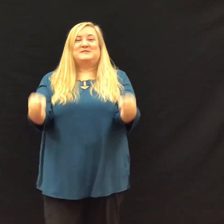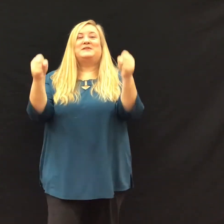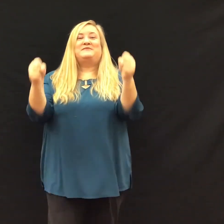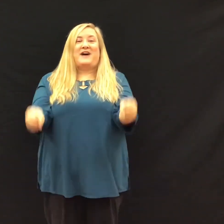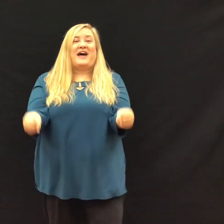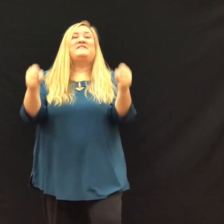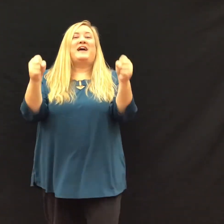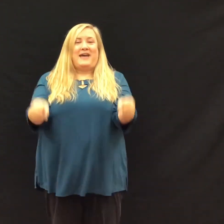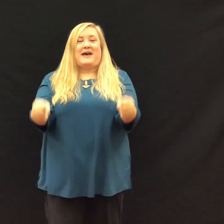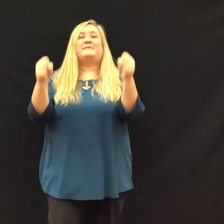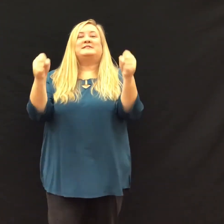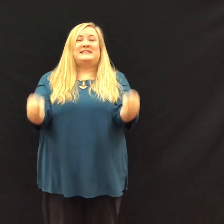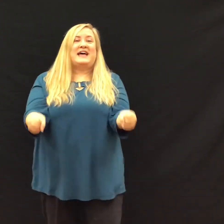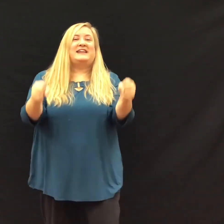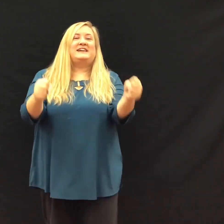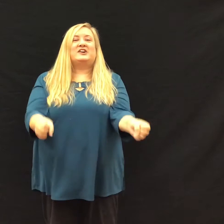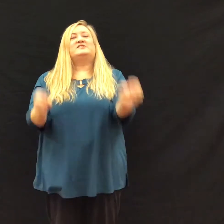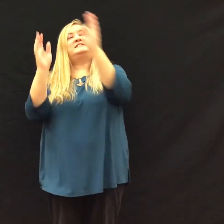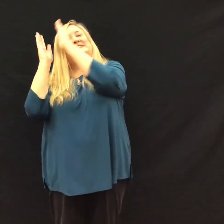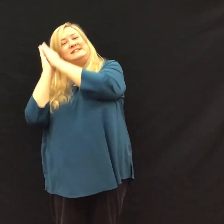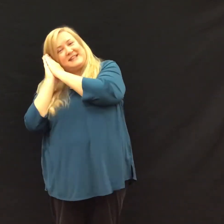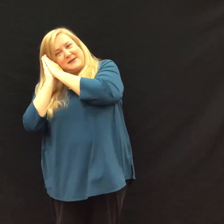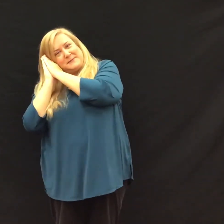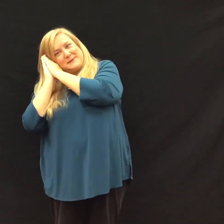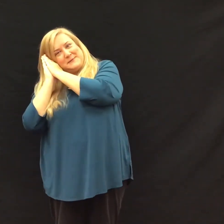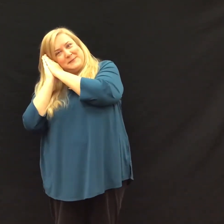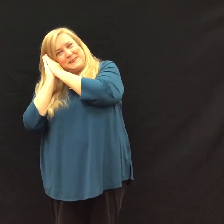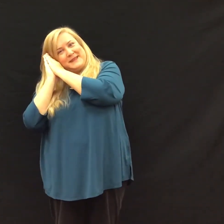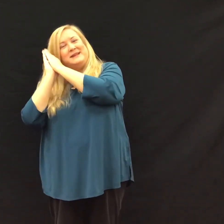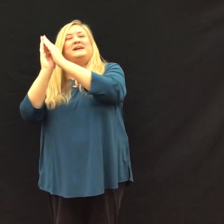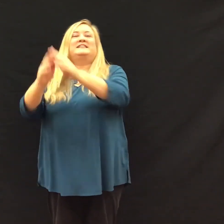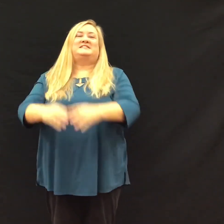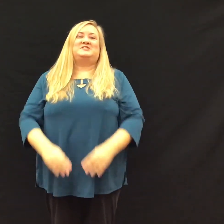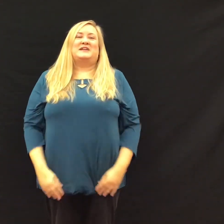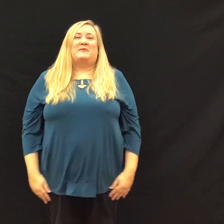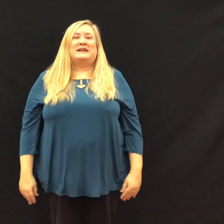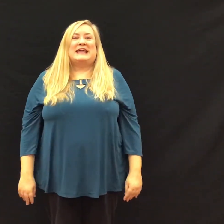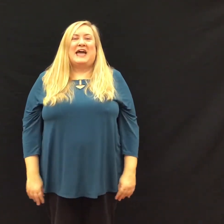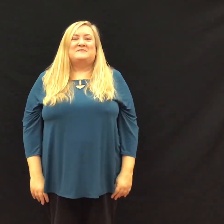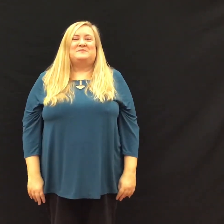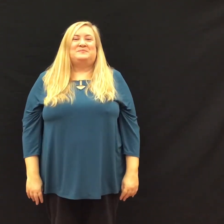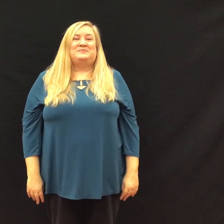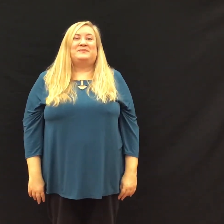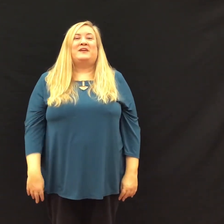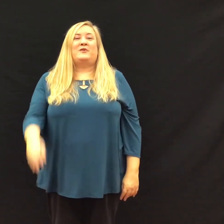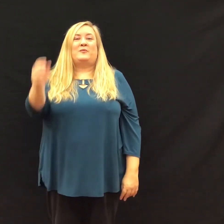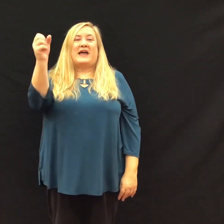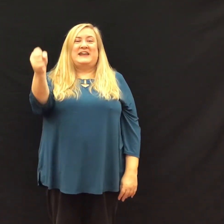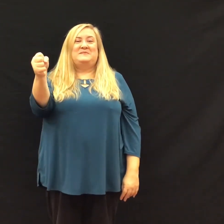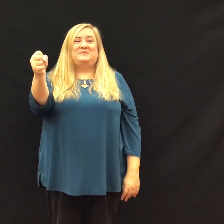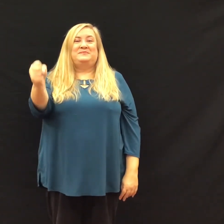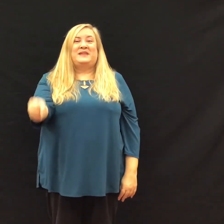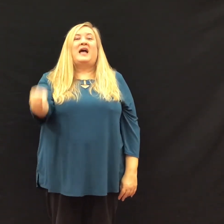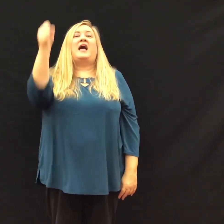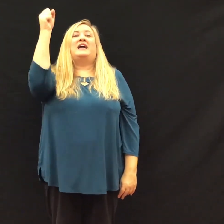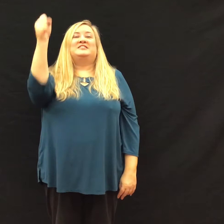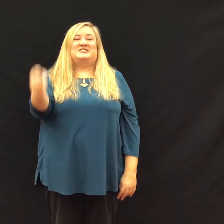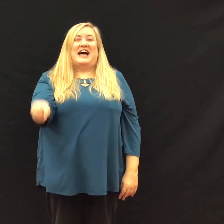with five hammers then he goes to sleep. Let's do that one again. Ready? Johnny